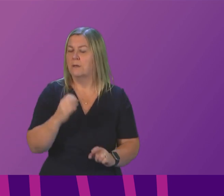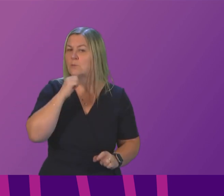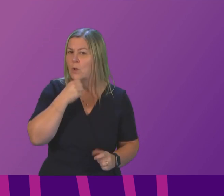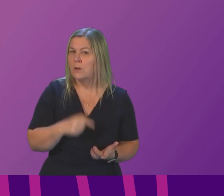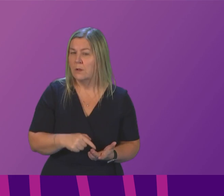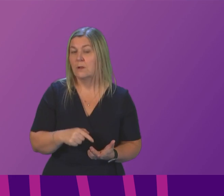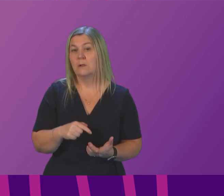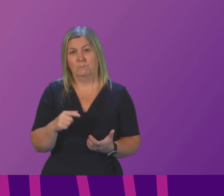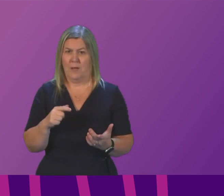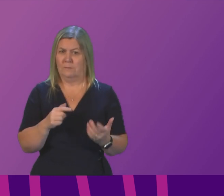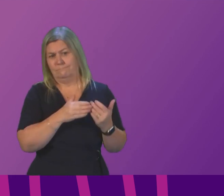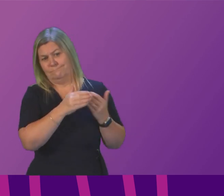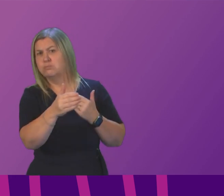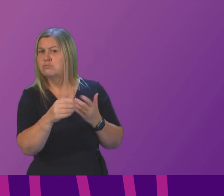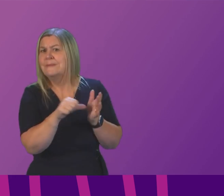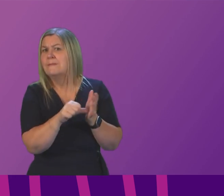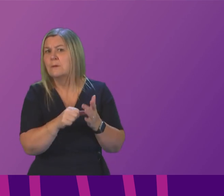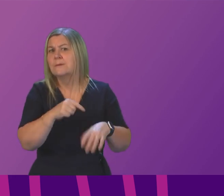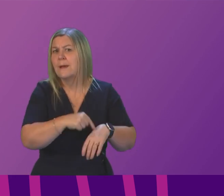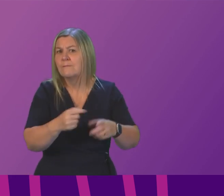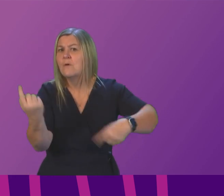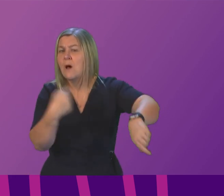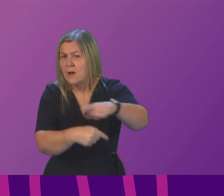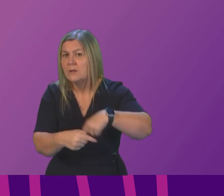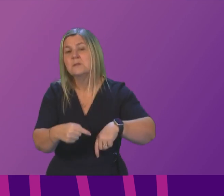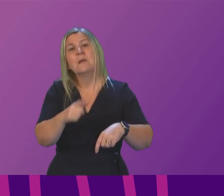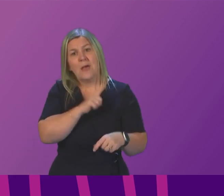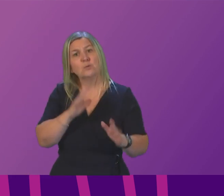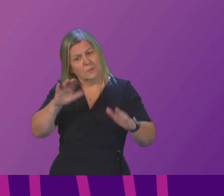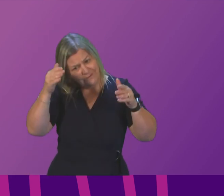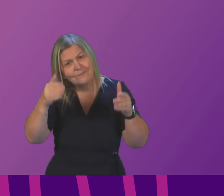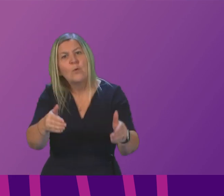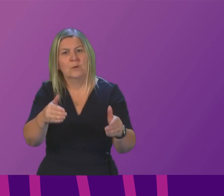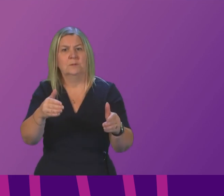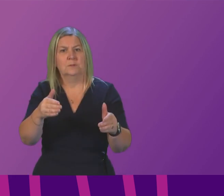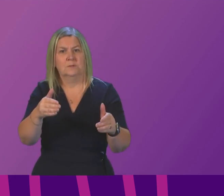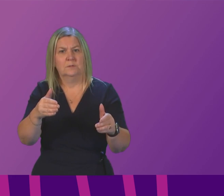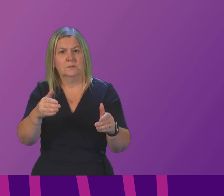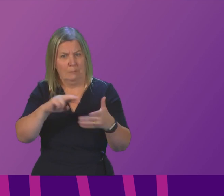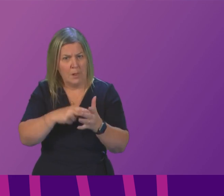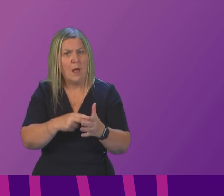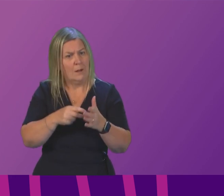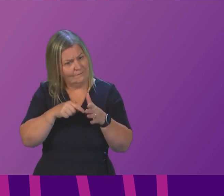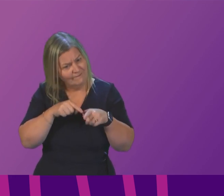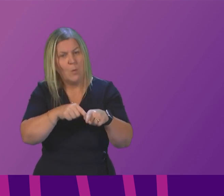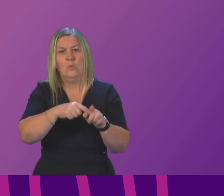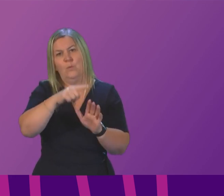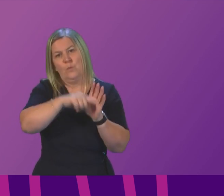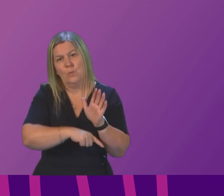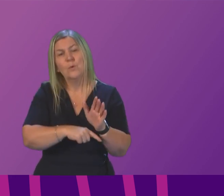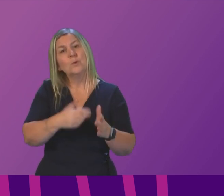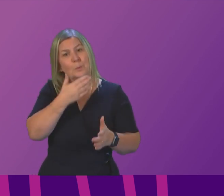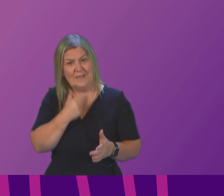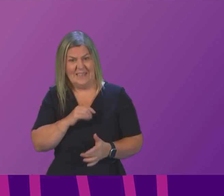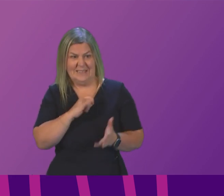cannot afford to be undermined on any of the key strands of our work so I would say to Stephen Kerr in return for my commitment to read the